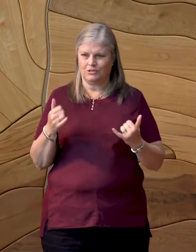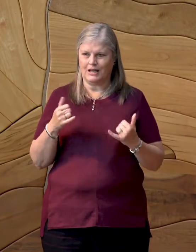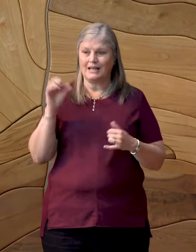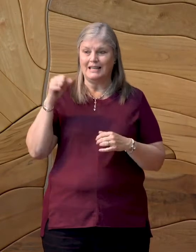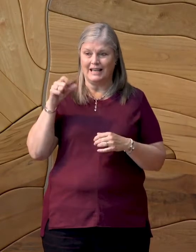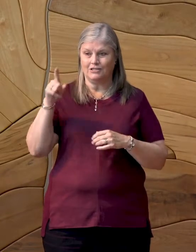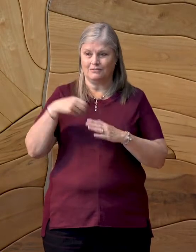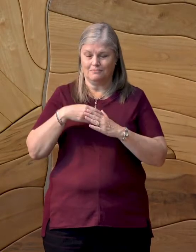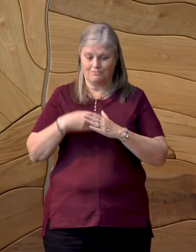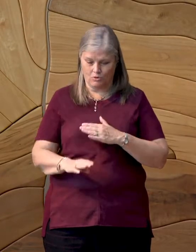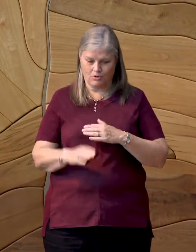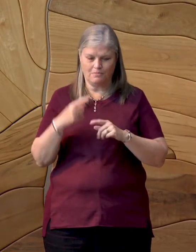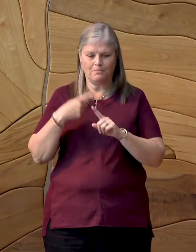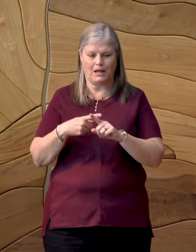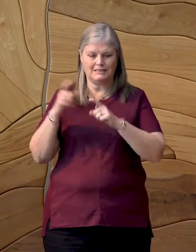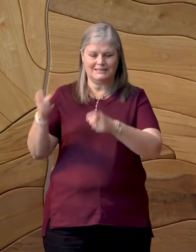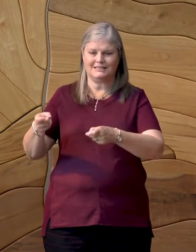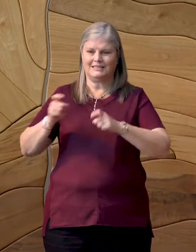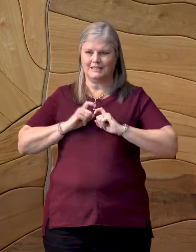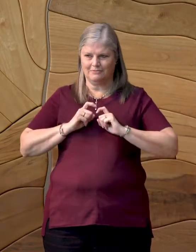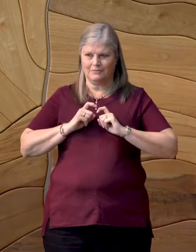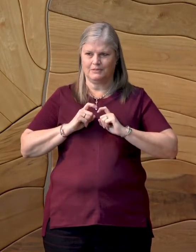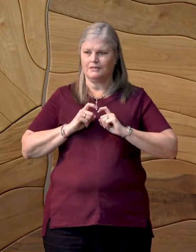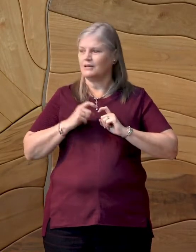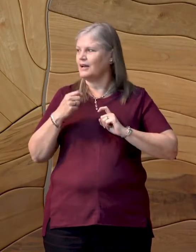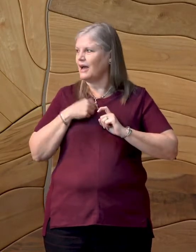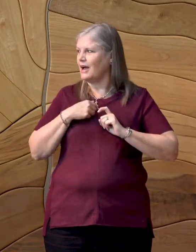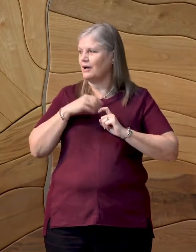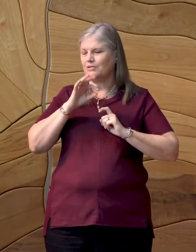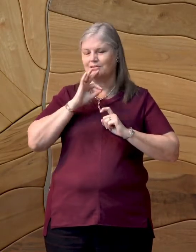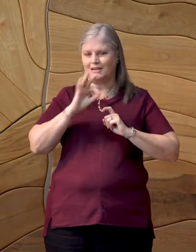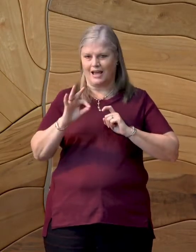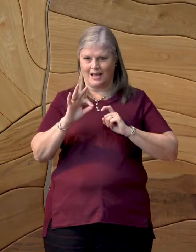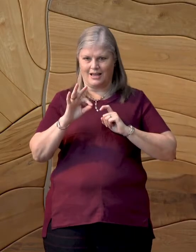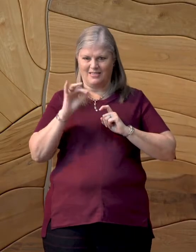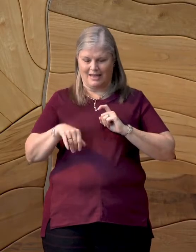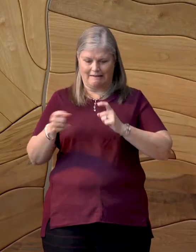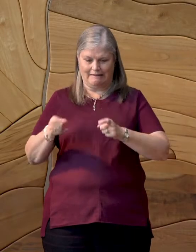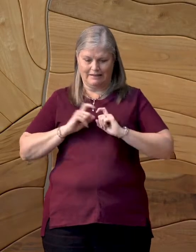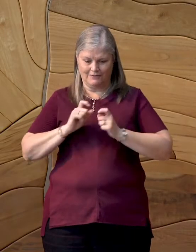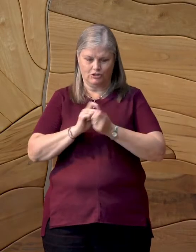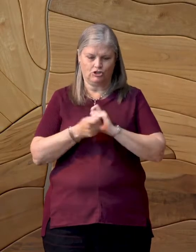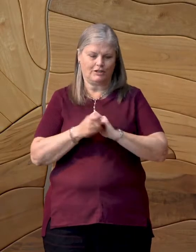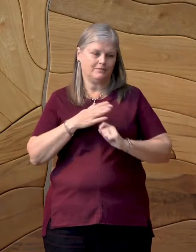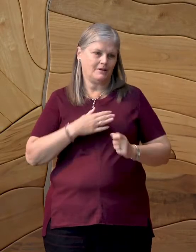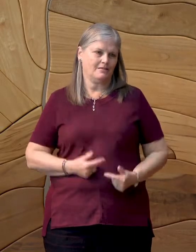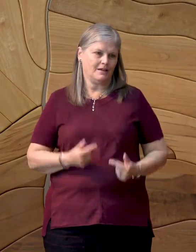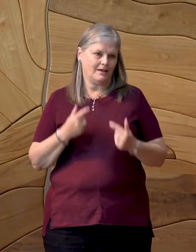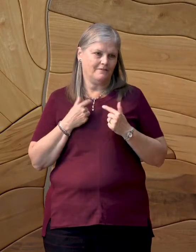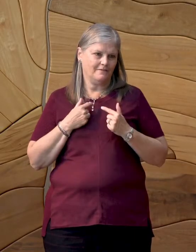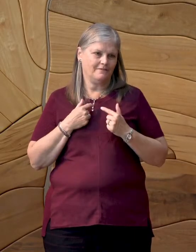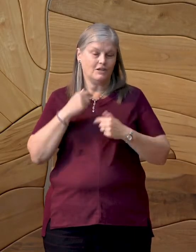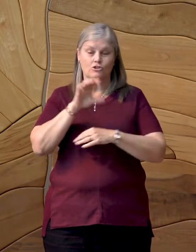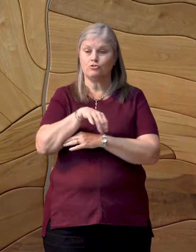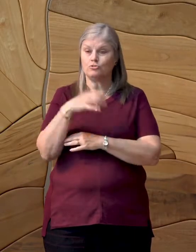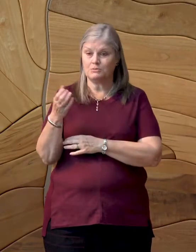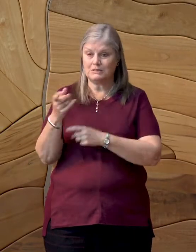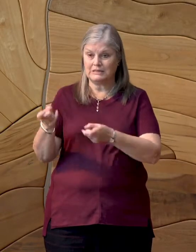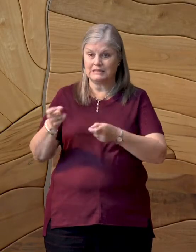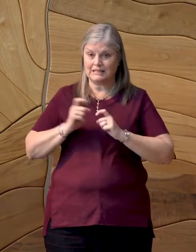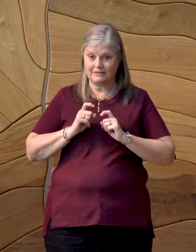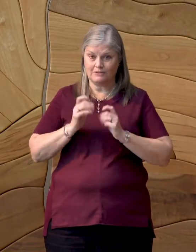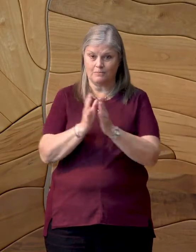this world, she gave me a gift when I was nine years old that changed my life. A Christmas gift,